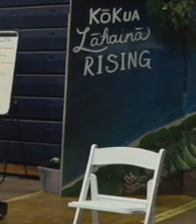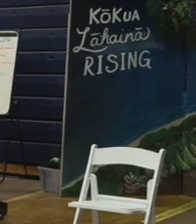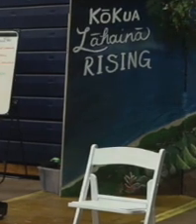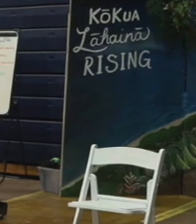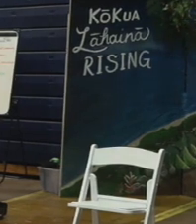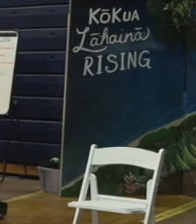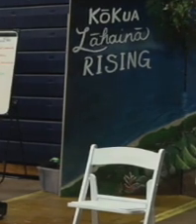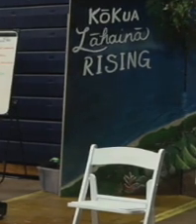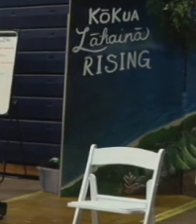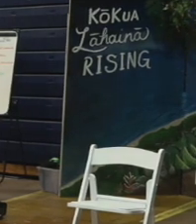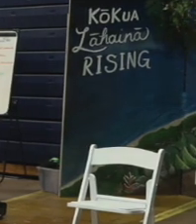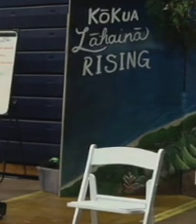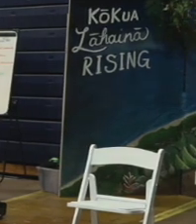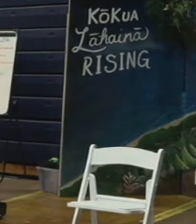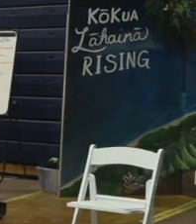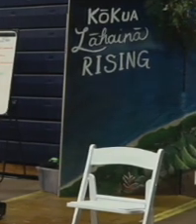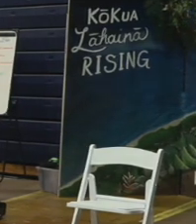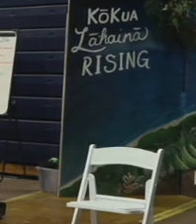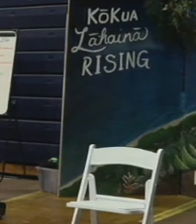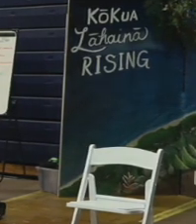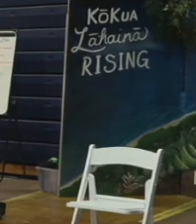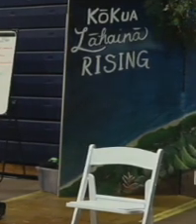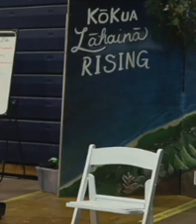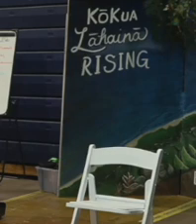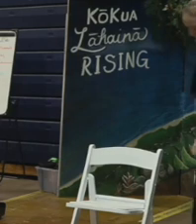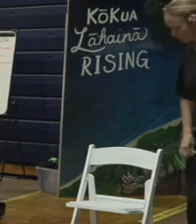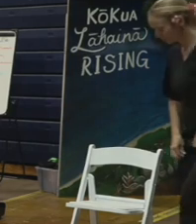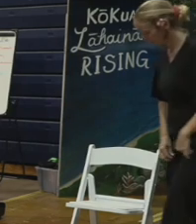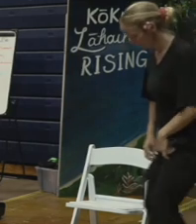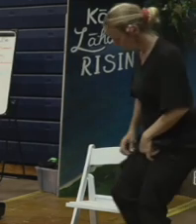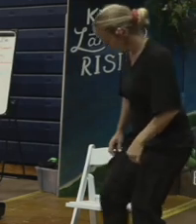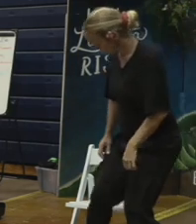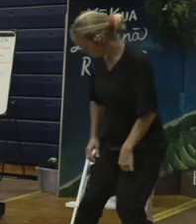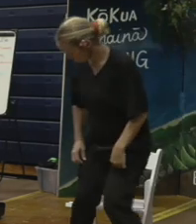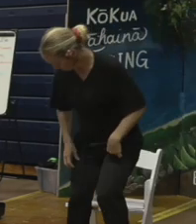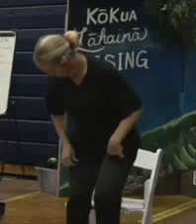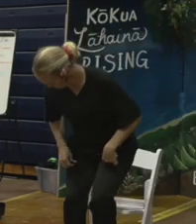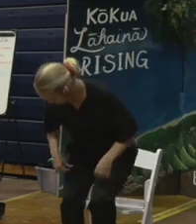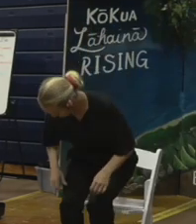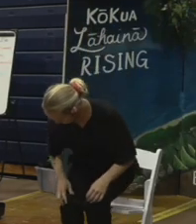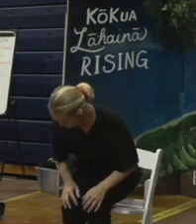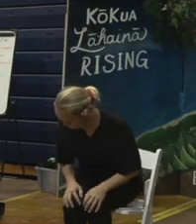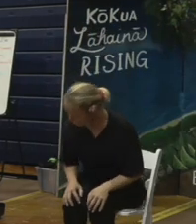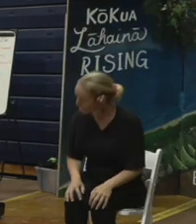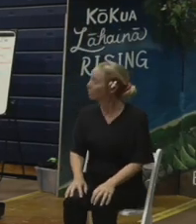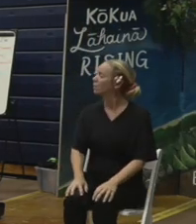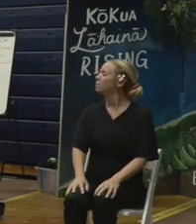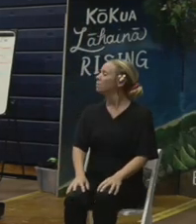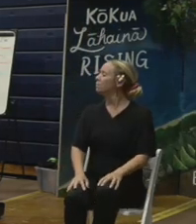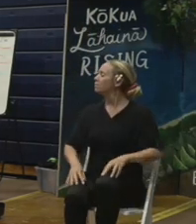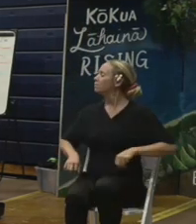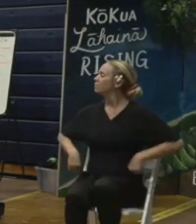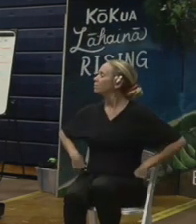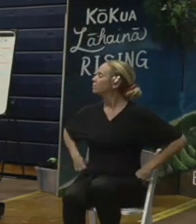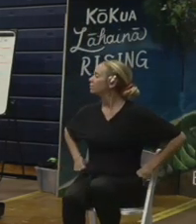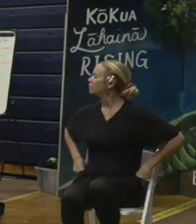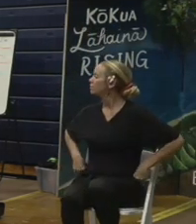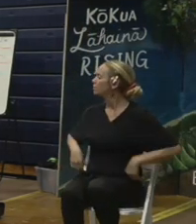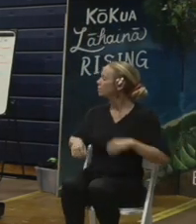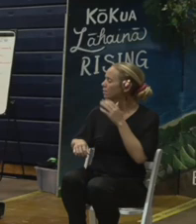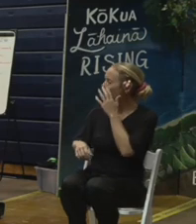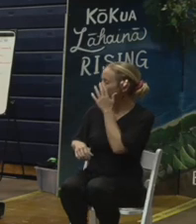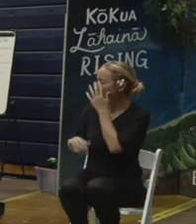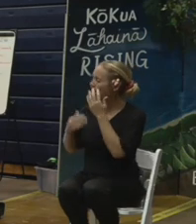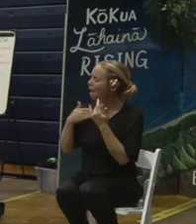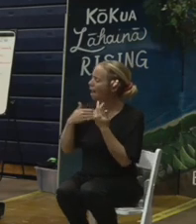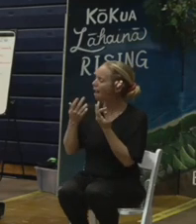We have Bob Fenton from FEMA. We have Sage and Mike Kejano. Sage Kionaga. Mike